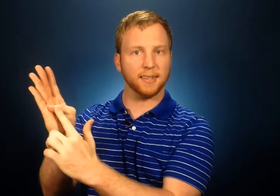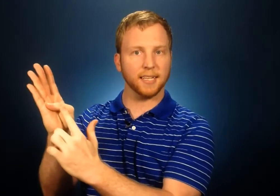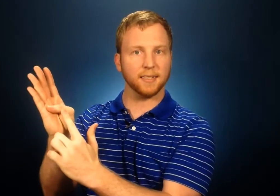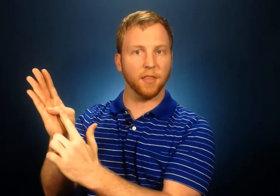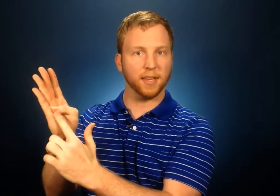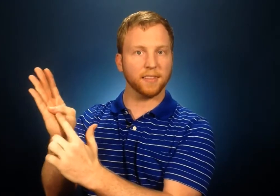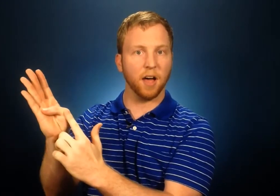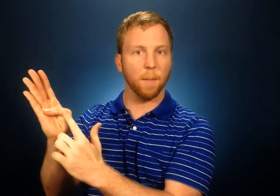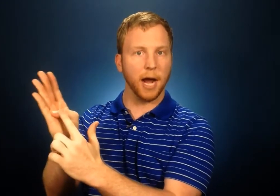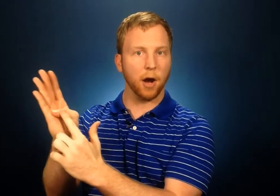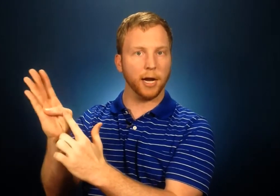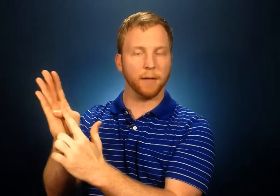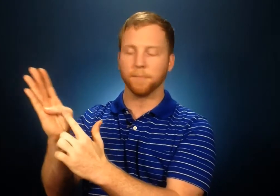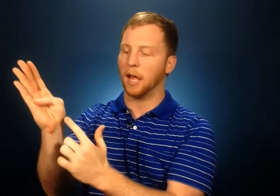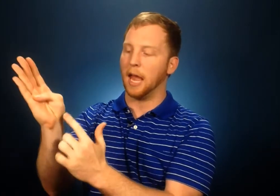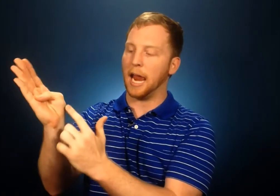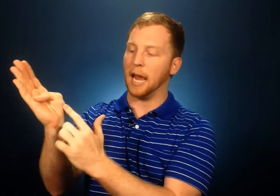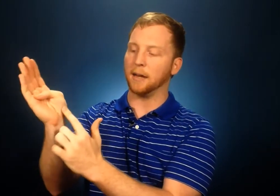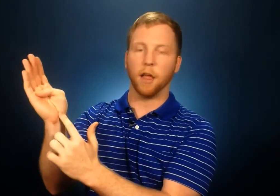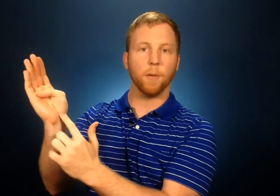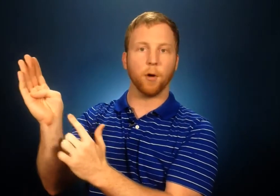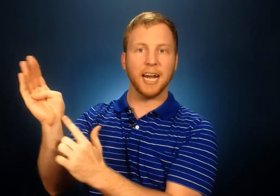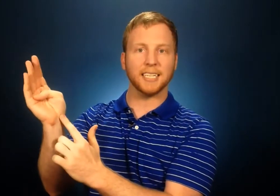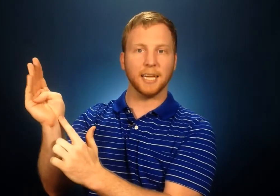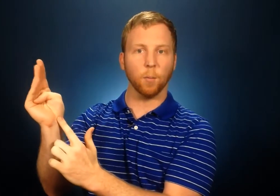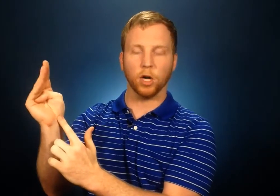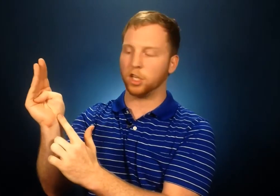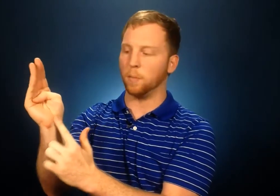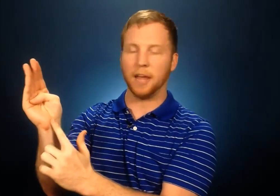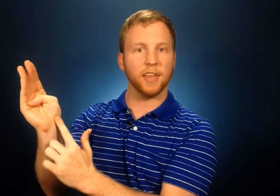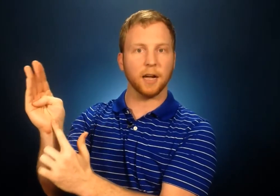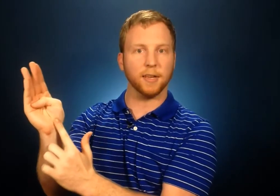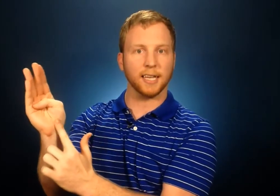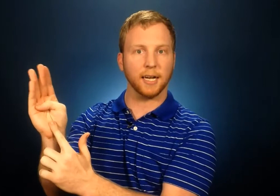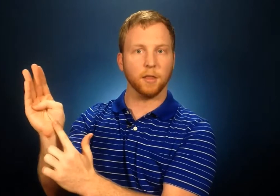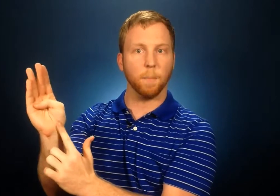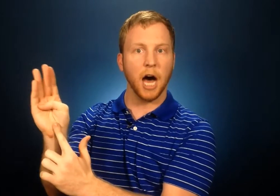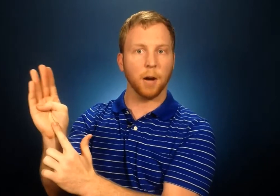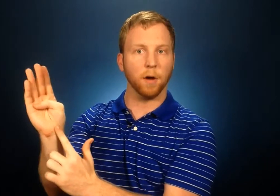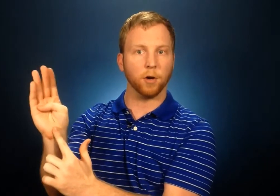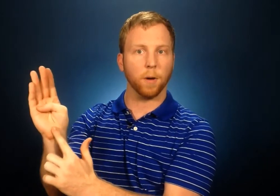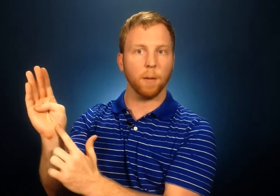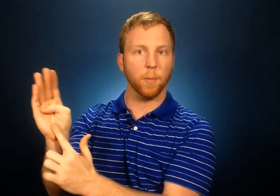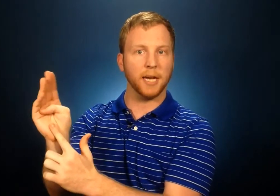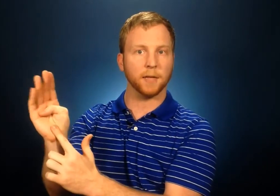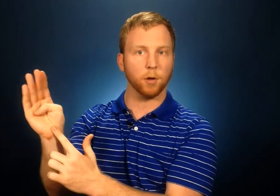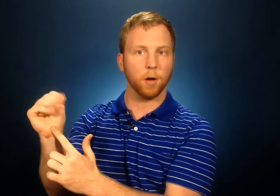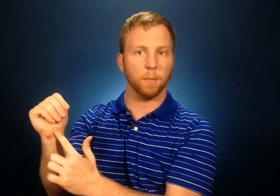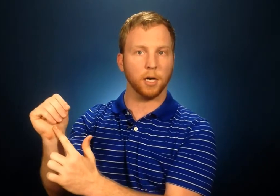this this thumb area and the brain stem which you might think of as like the bottom of your palm the base of your palm here.